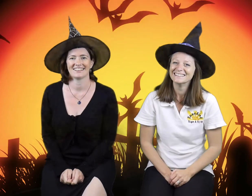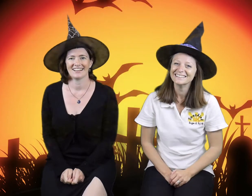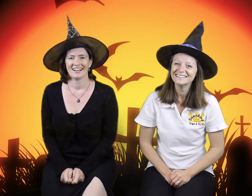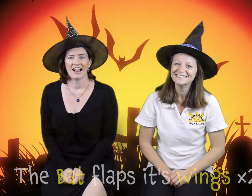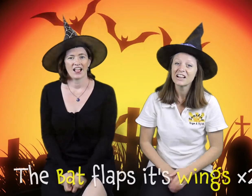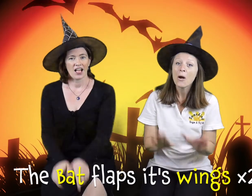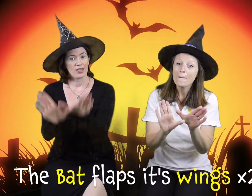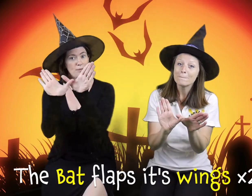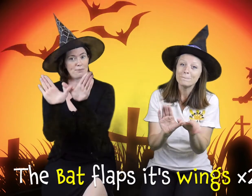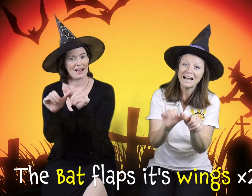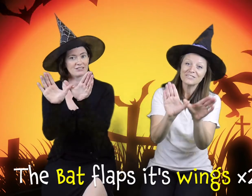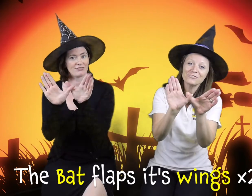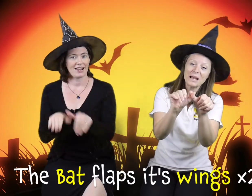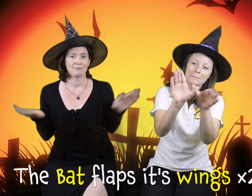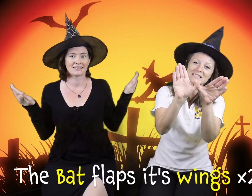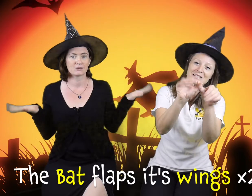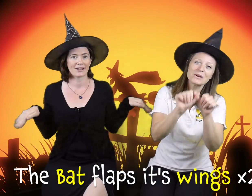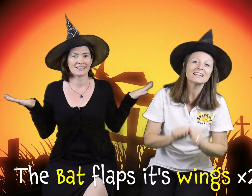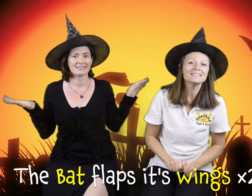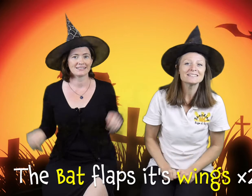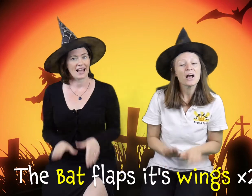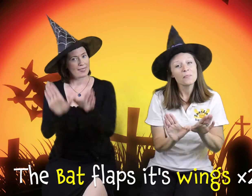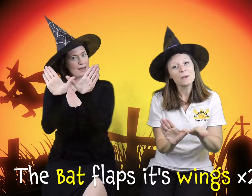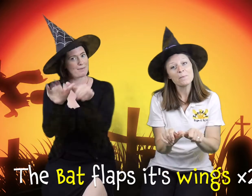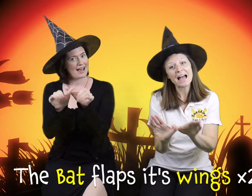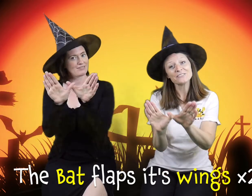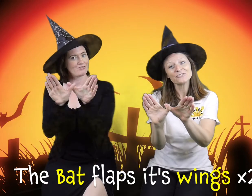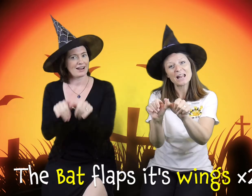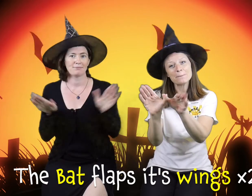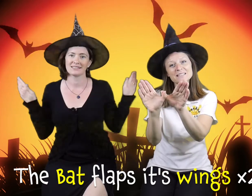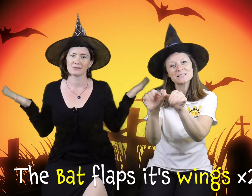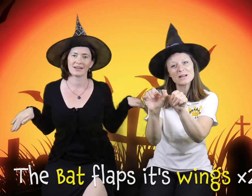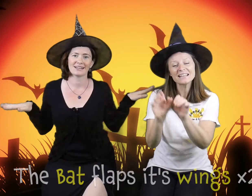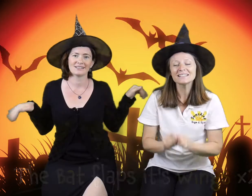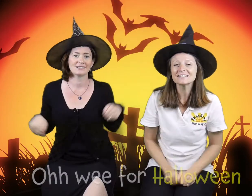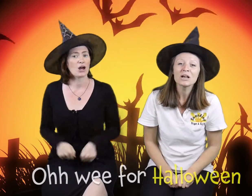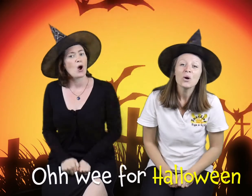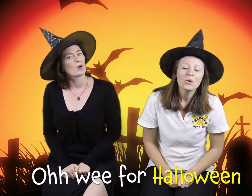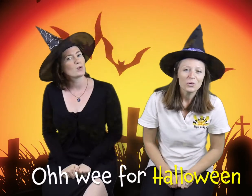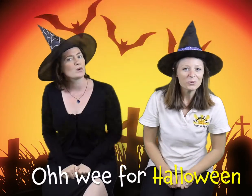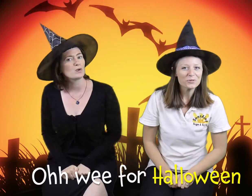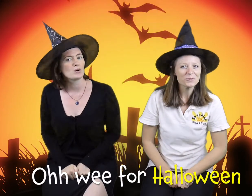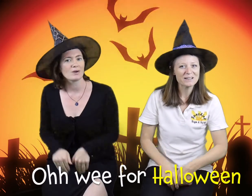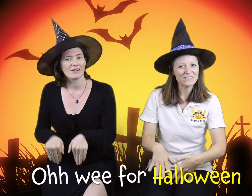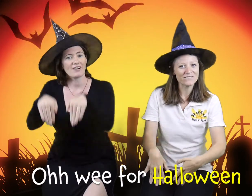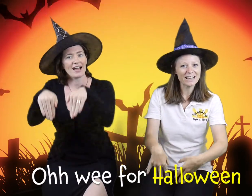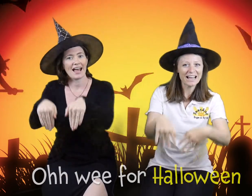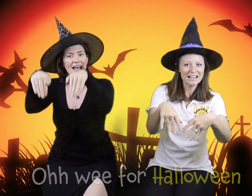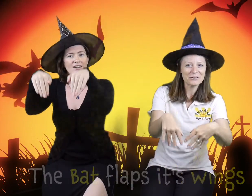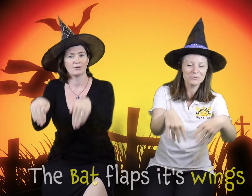The bat flaps his wings, the bat flaps his wings Ooh-wee for Halloween,